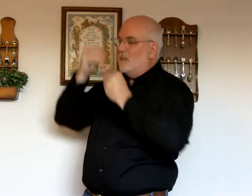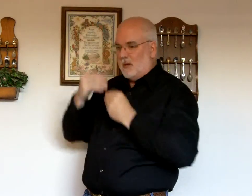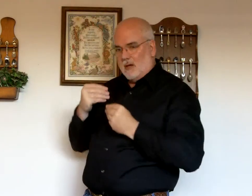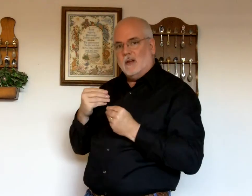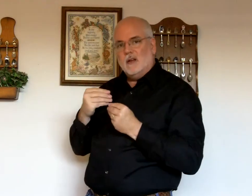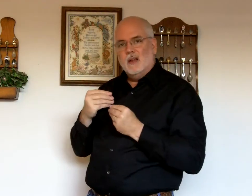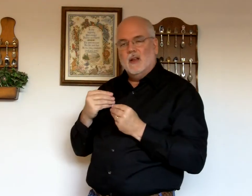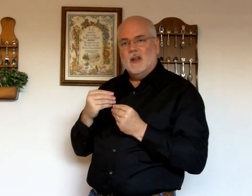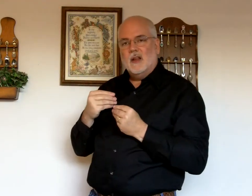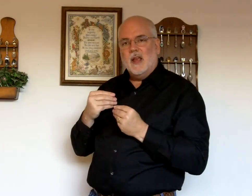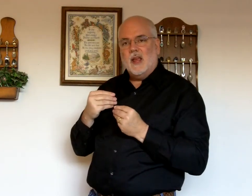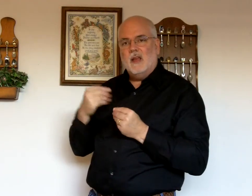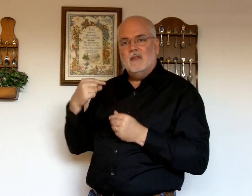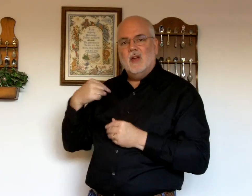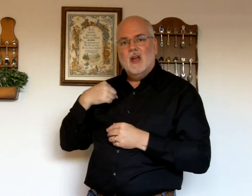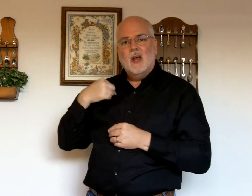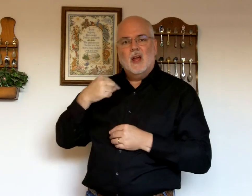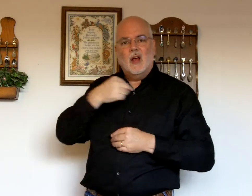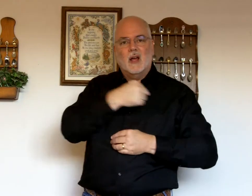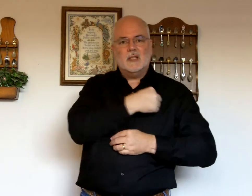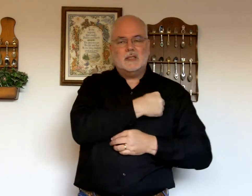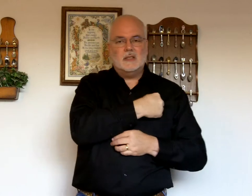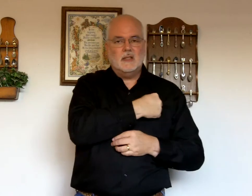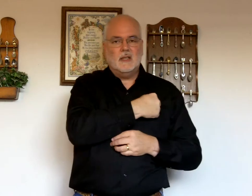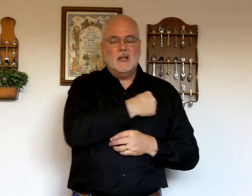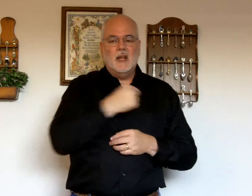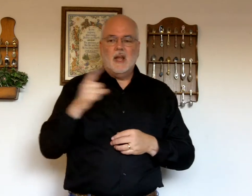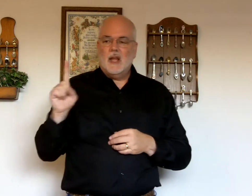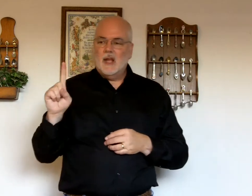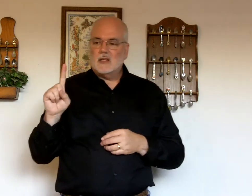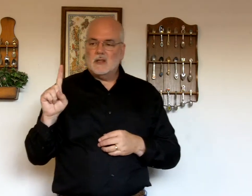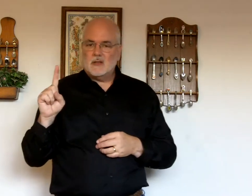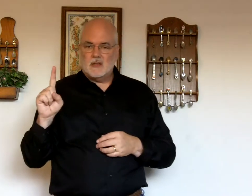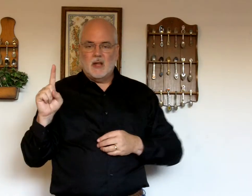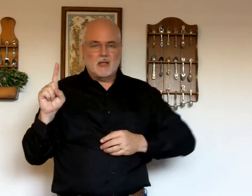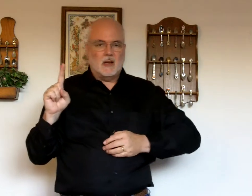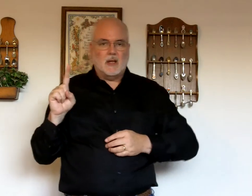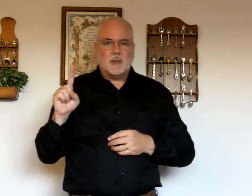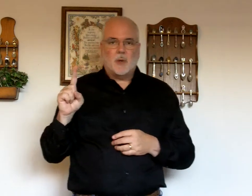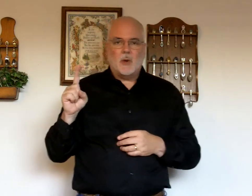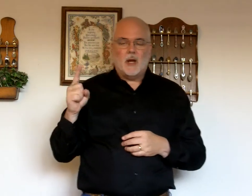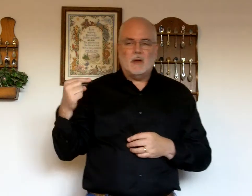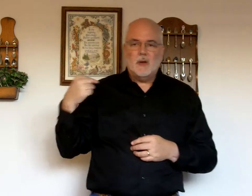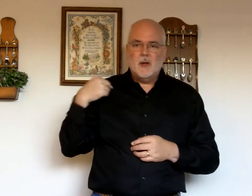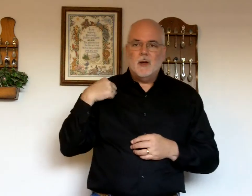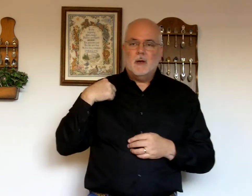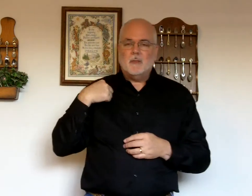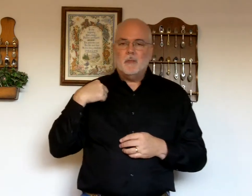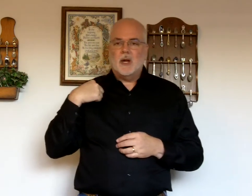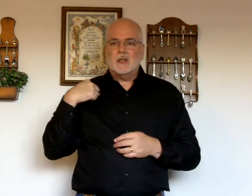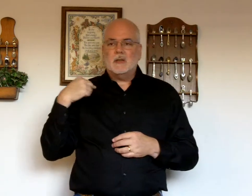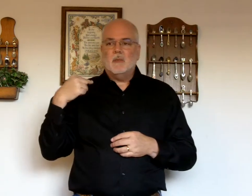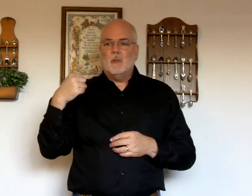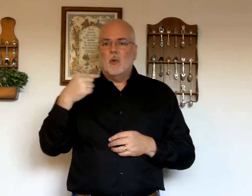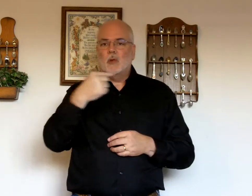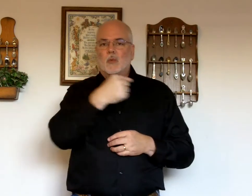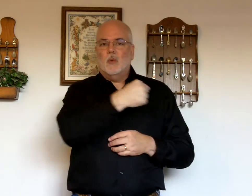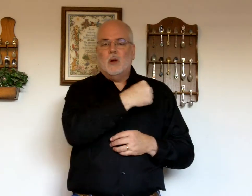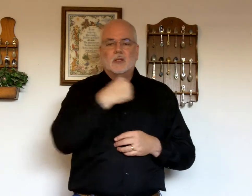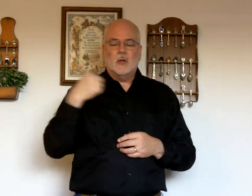me. Okay? Us. It's a pronoun. But it's more than one. So